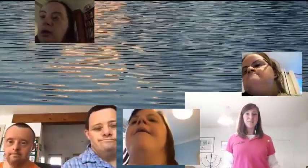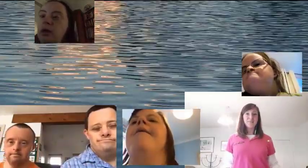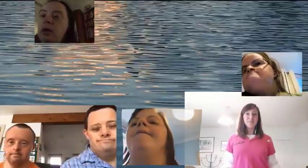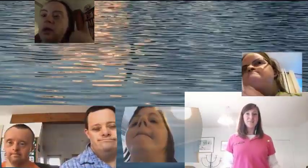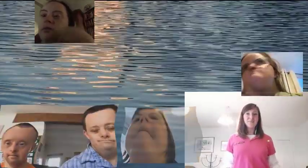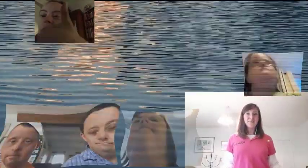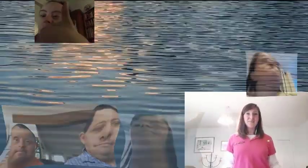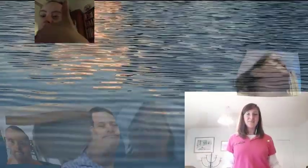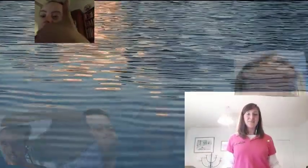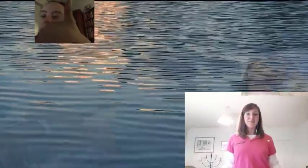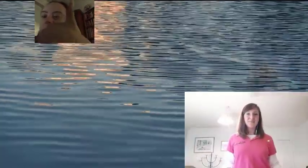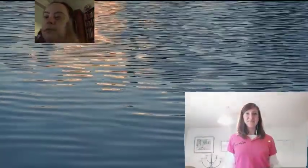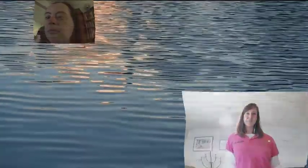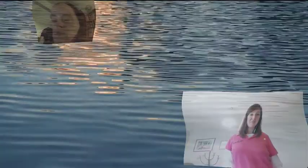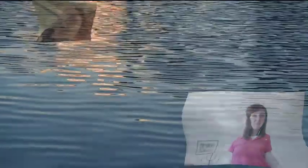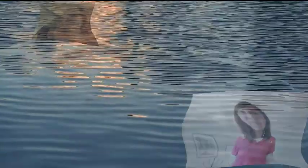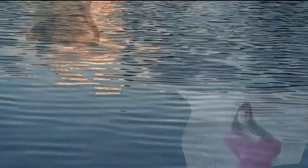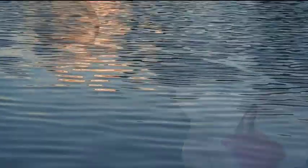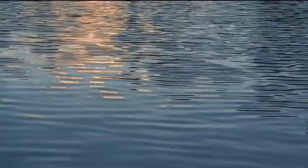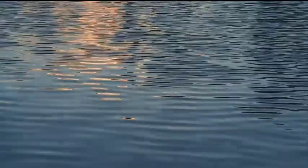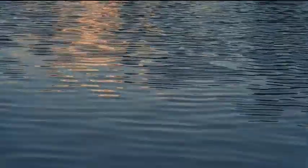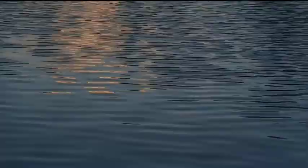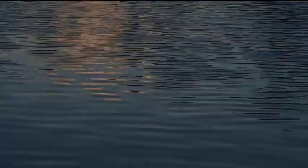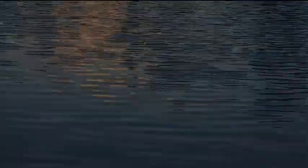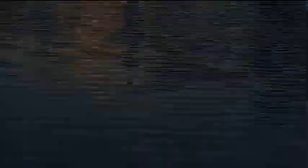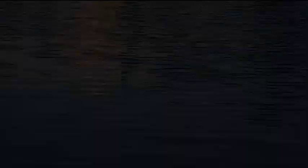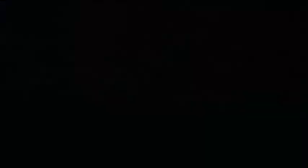Thy act gently